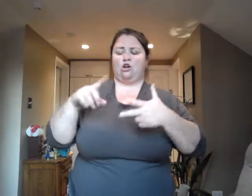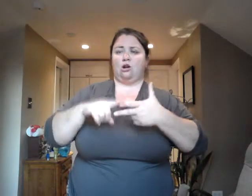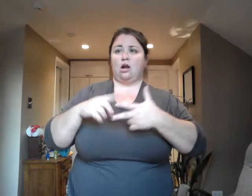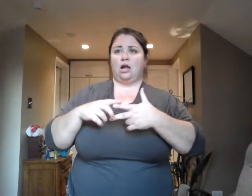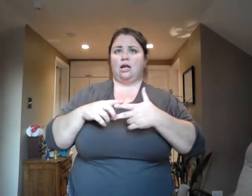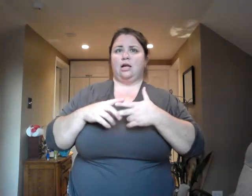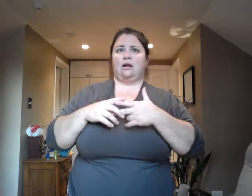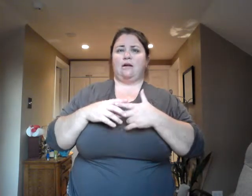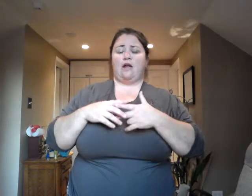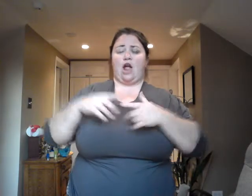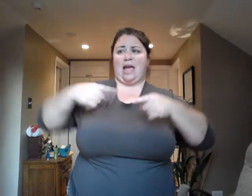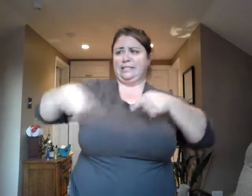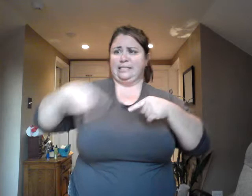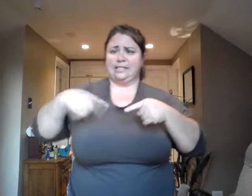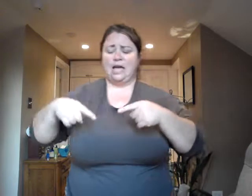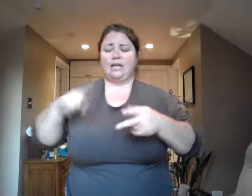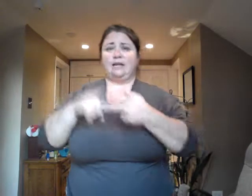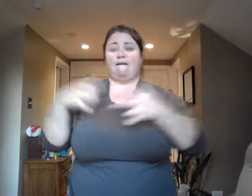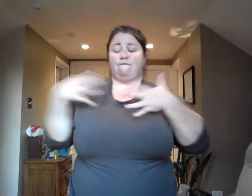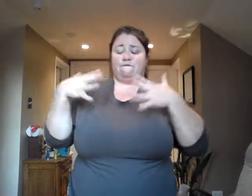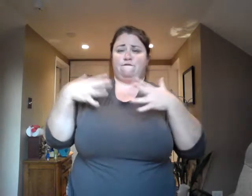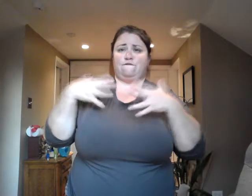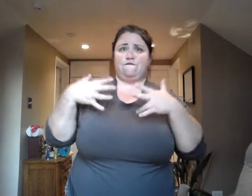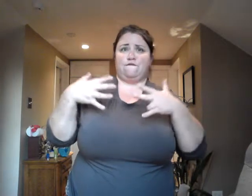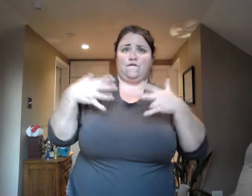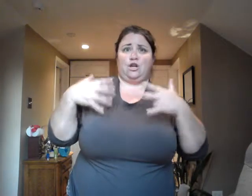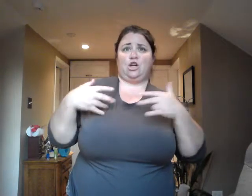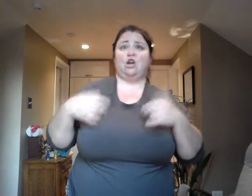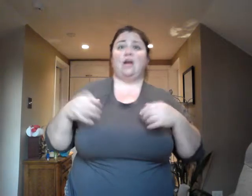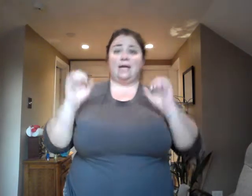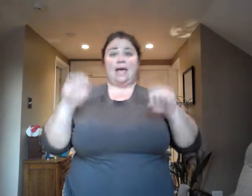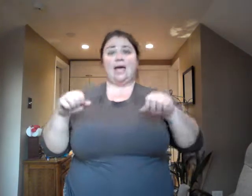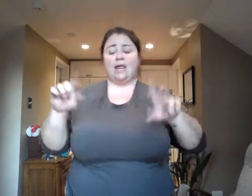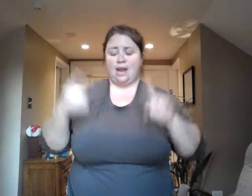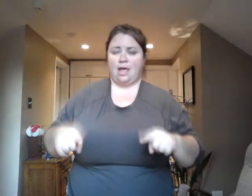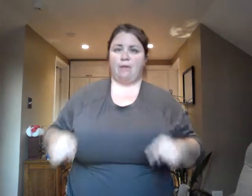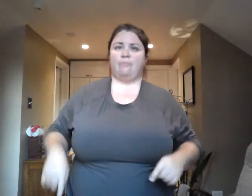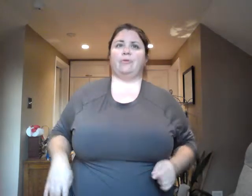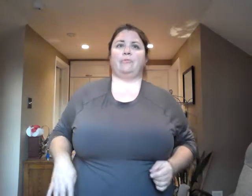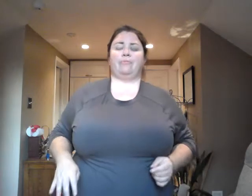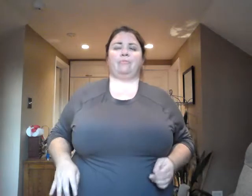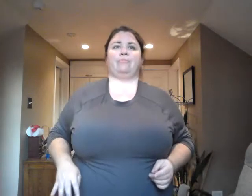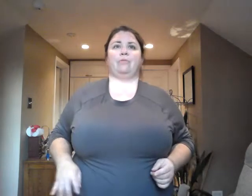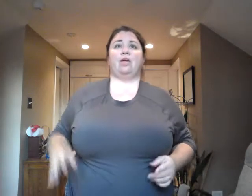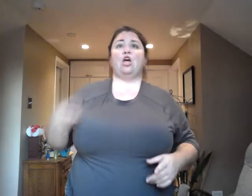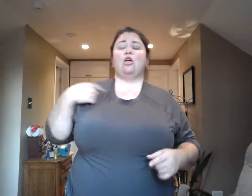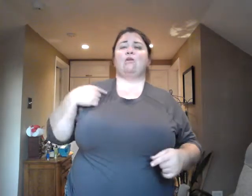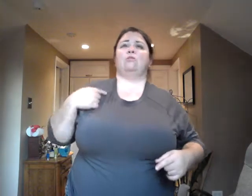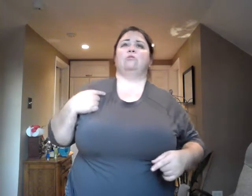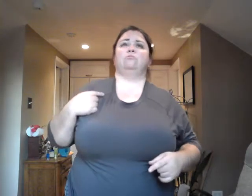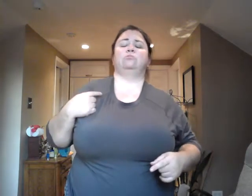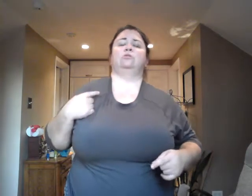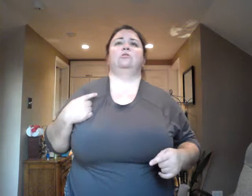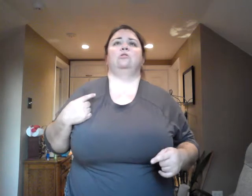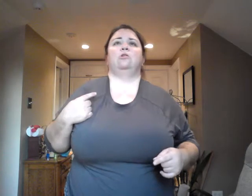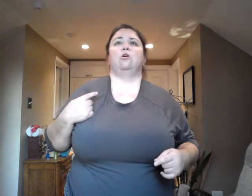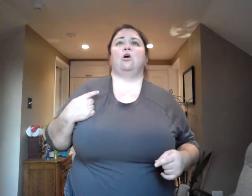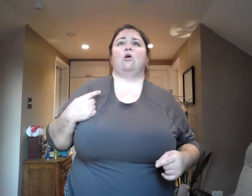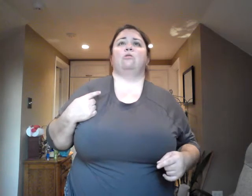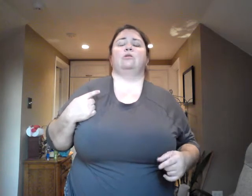fear. It's important to recognize that these negative emotions that we're experiencing are actually based in